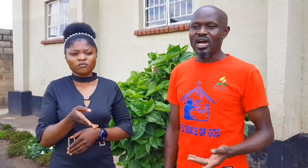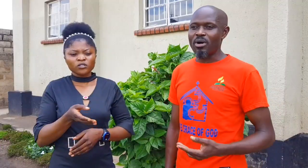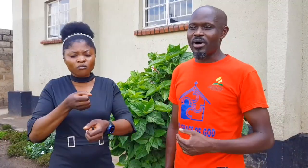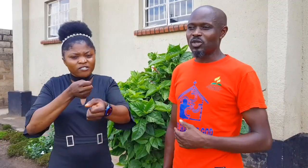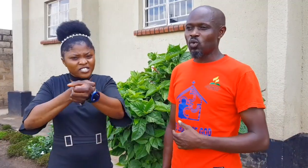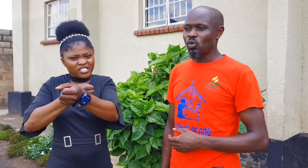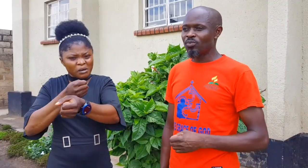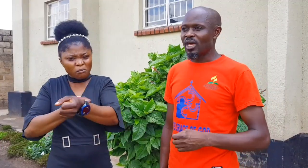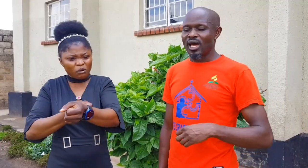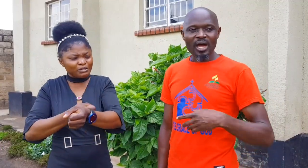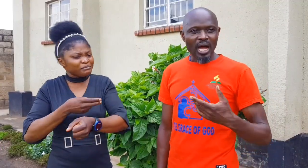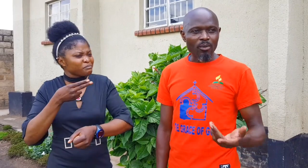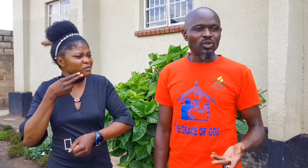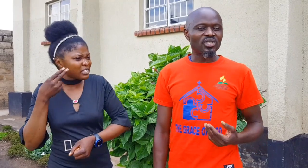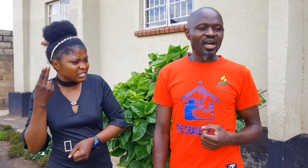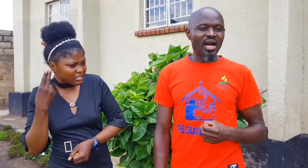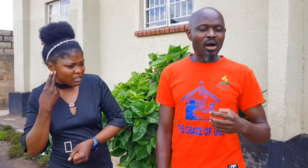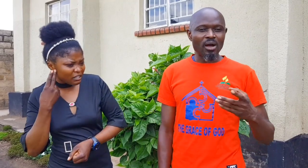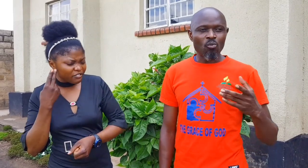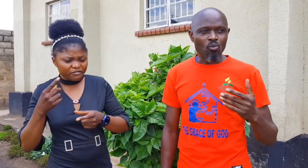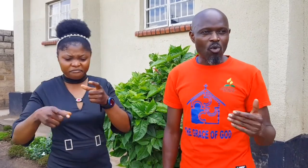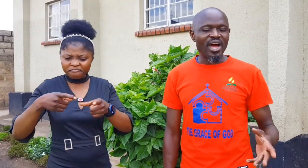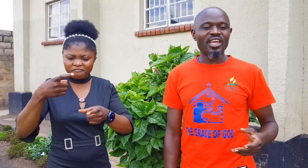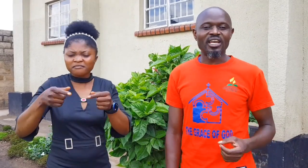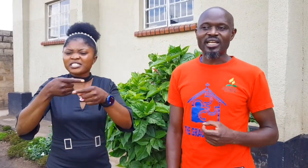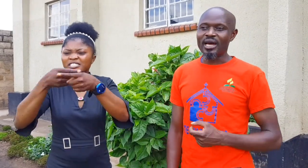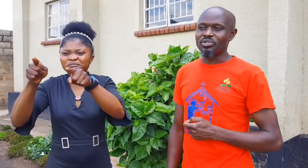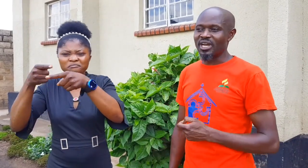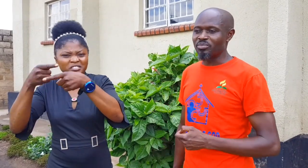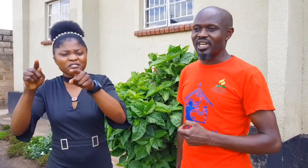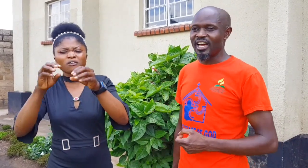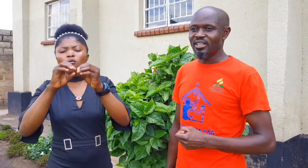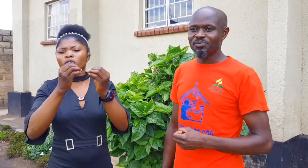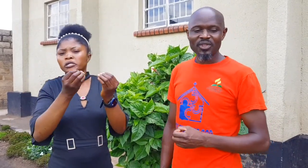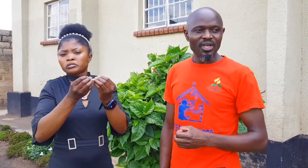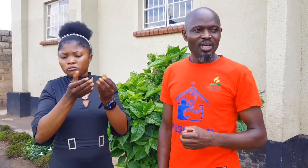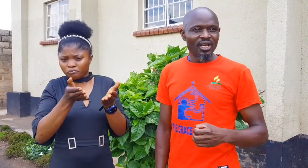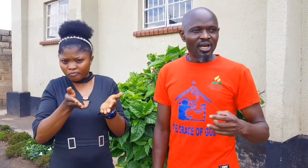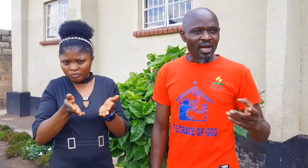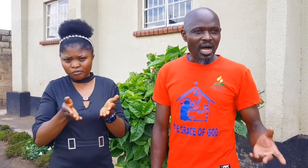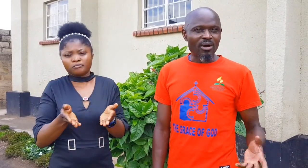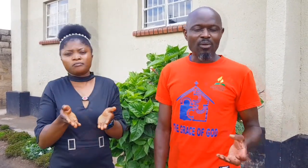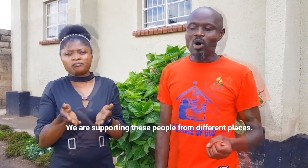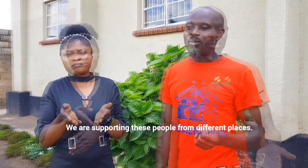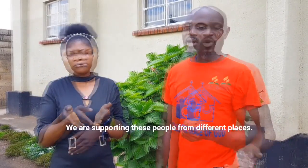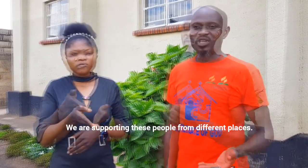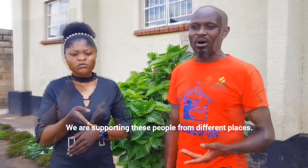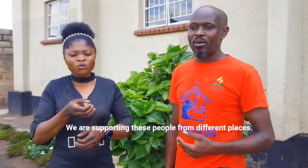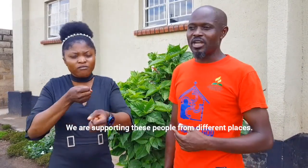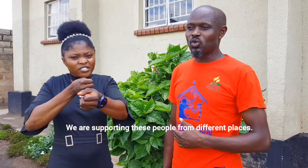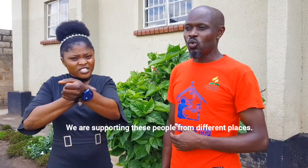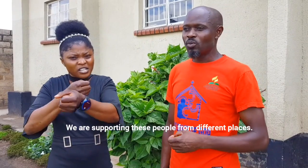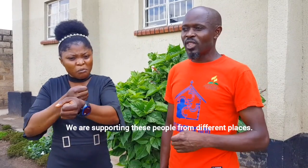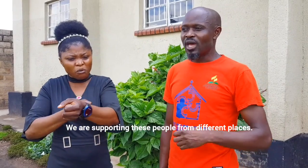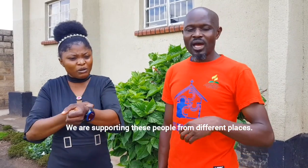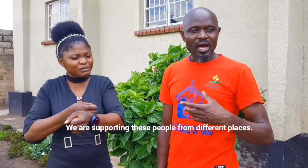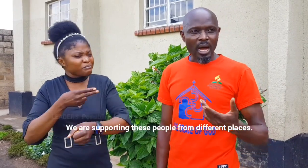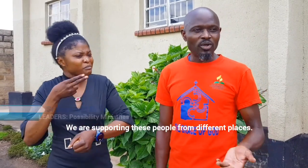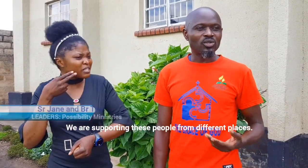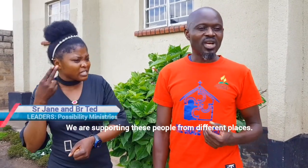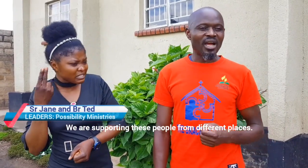And the leaders spearheading the program have since appealed to well wishes for support of these people. We support our students